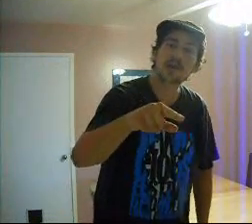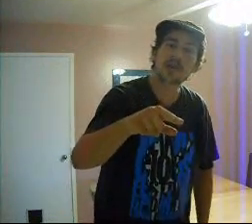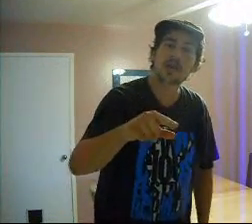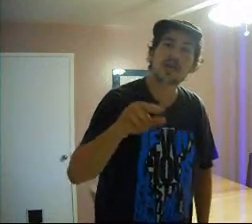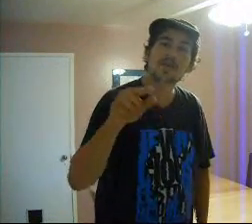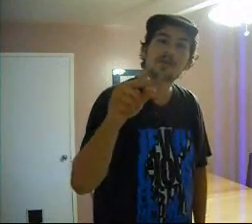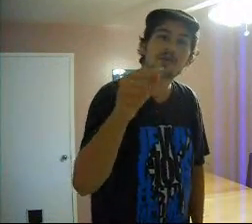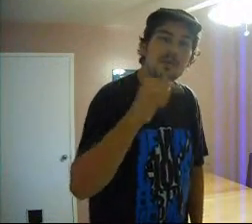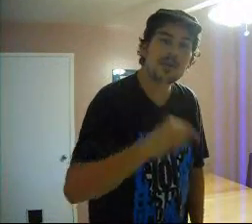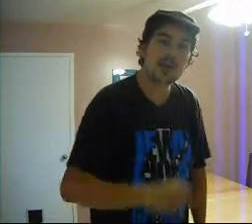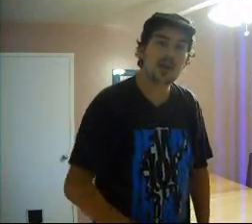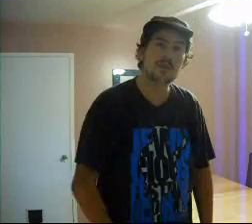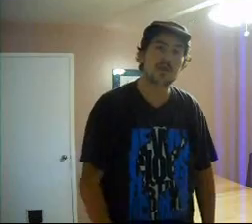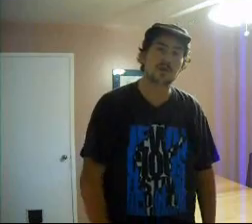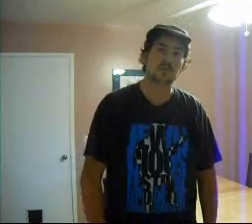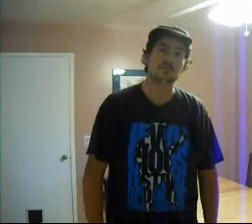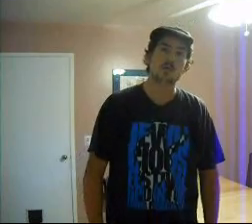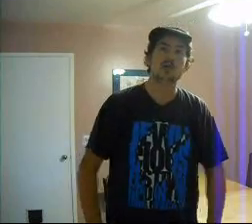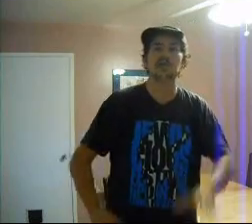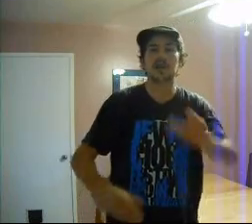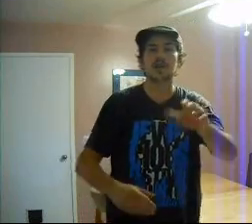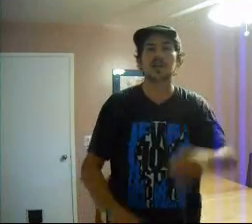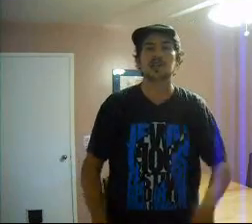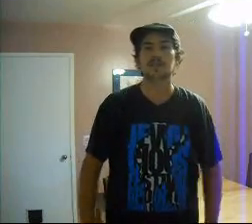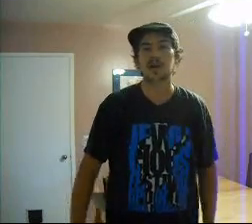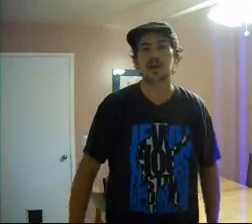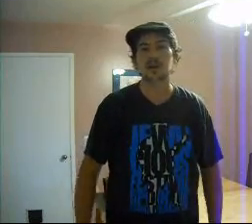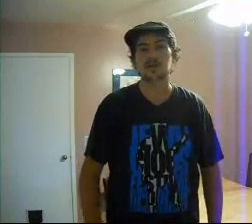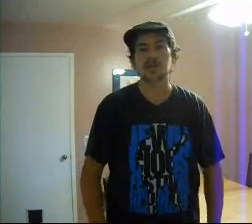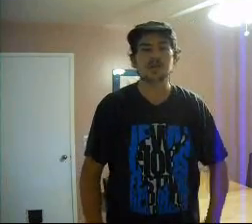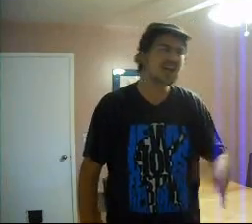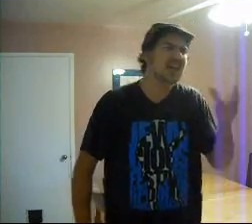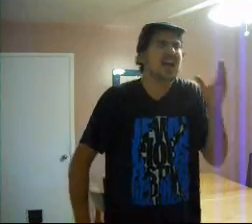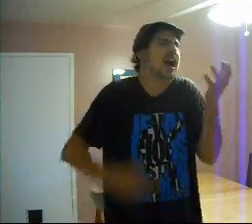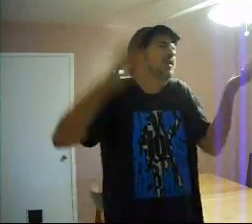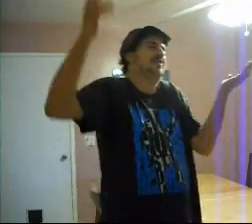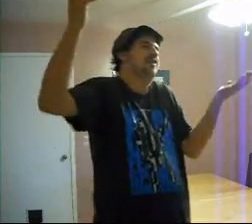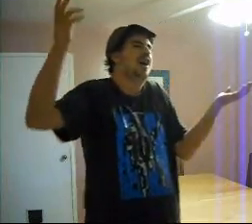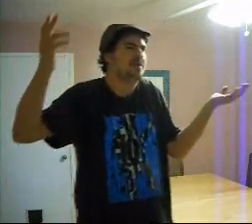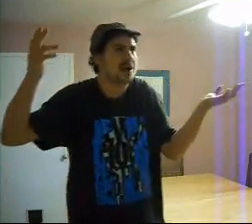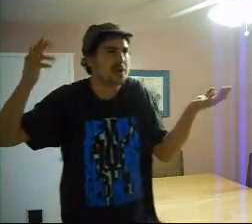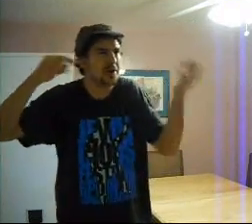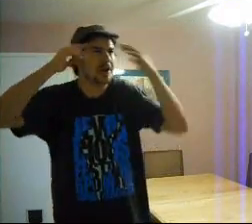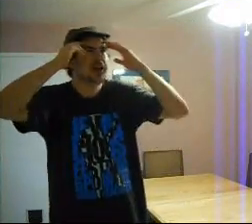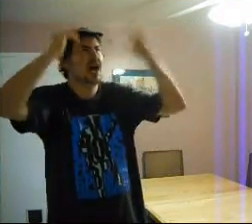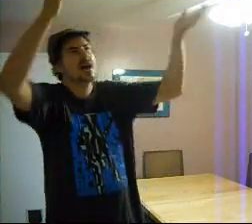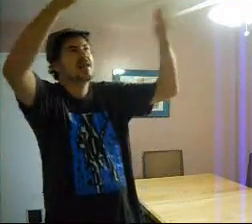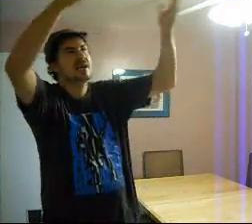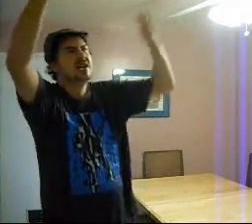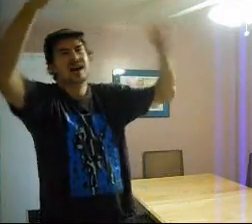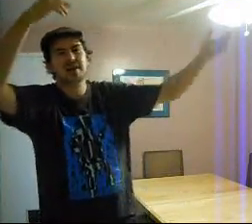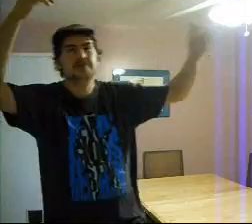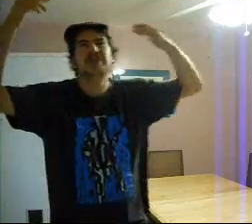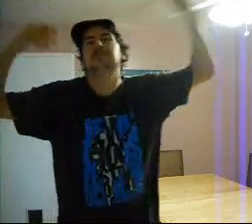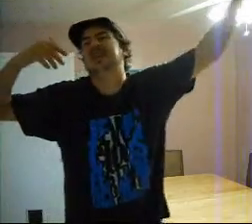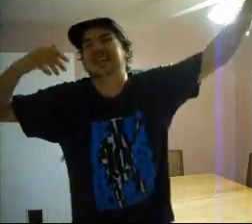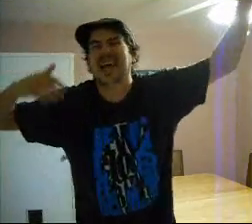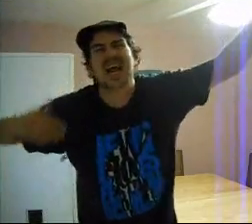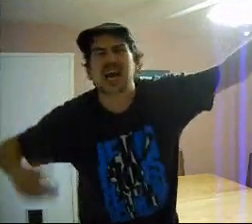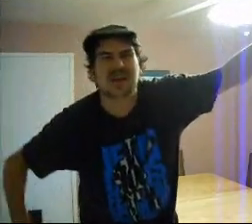If you don't say Yalabi Yabo. Or are you psychologically blocked it out of your system. Yeah, yeah, yeah. I said Yalabi Yabo. You know God. Do you really care if I